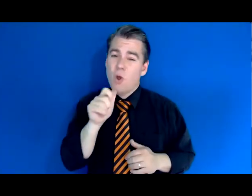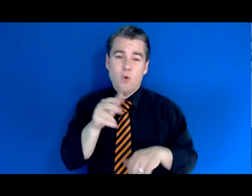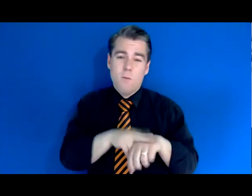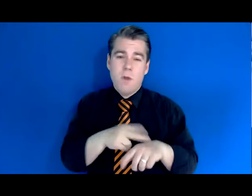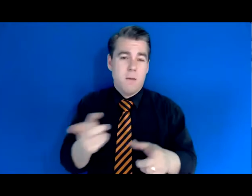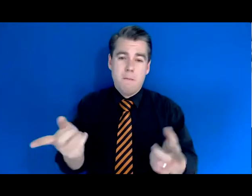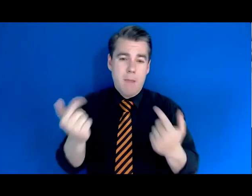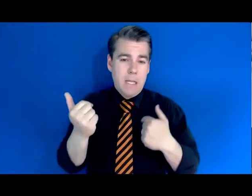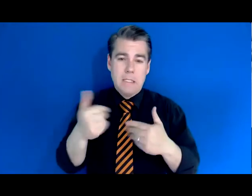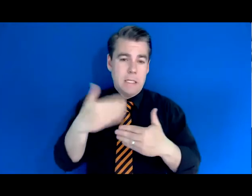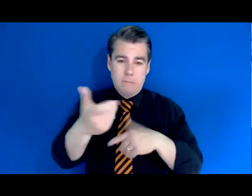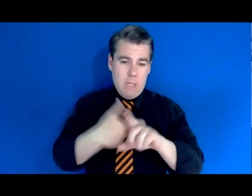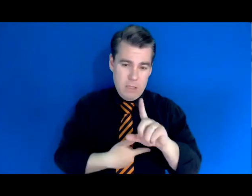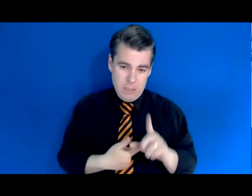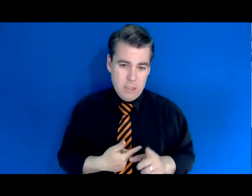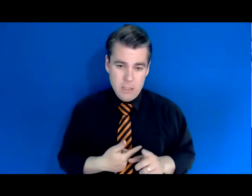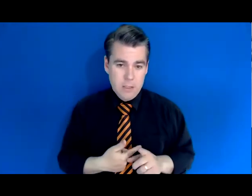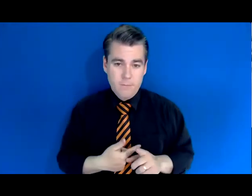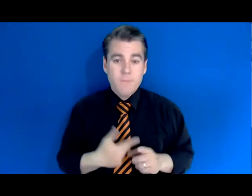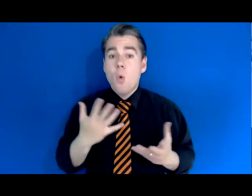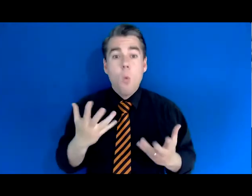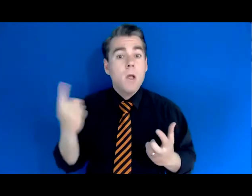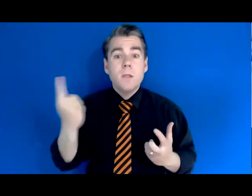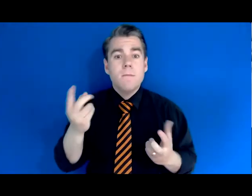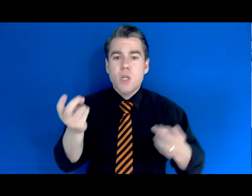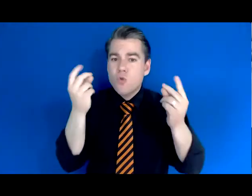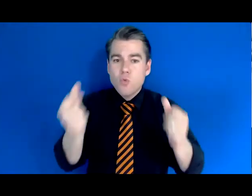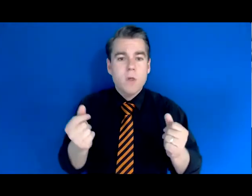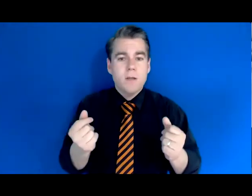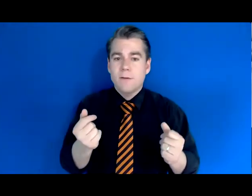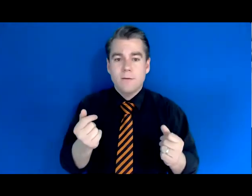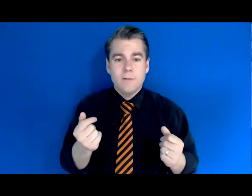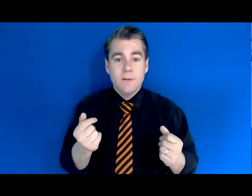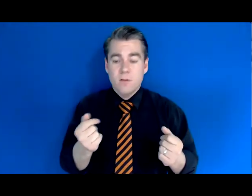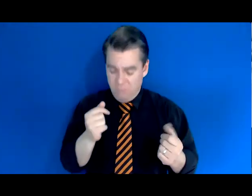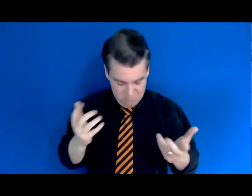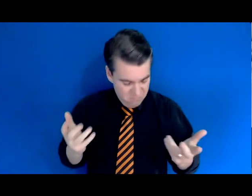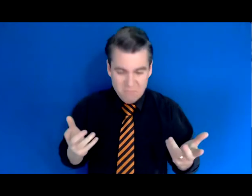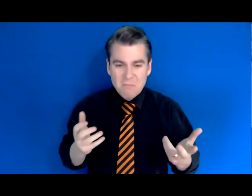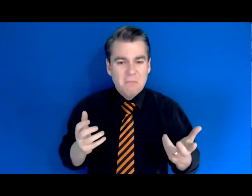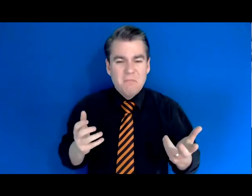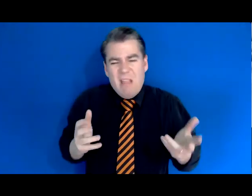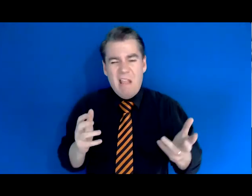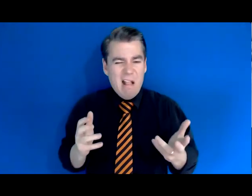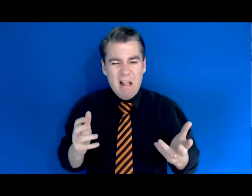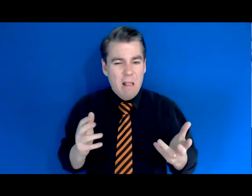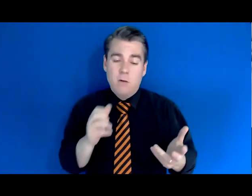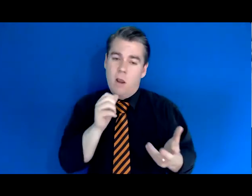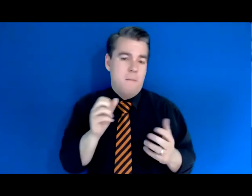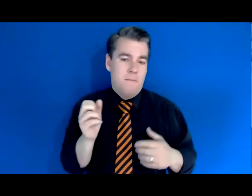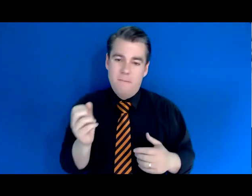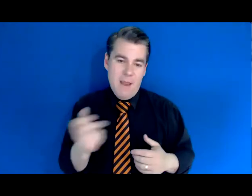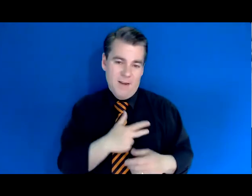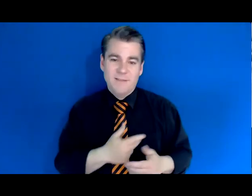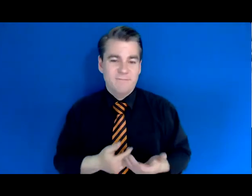because they're looking for a quick fix. And if we're not that, then they don't usually come back. So